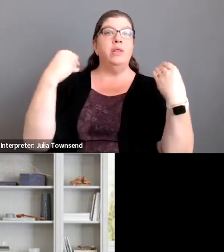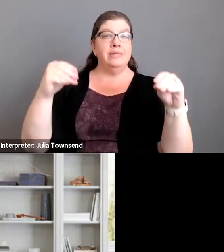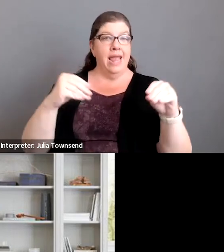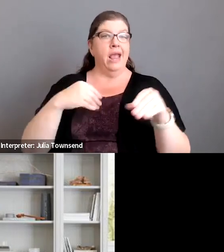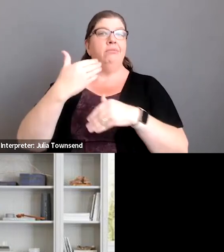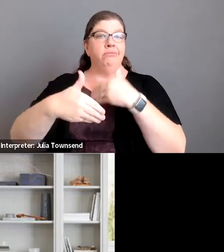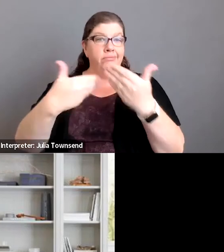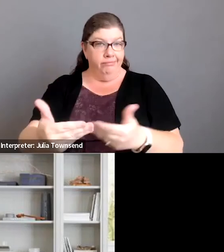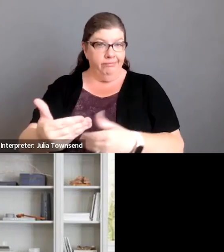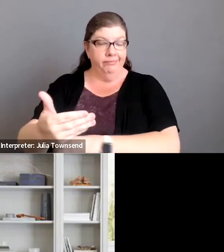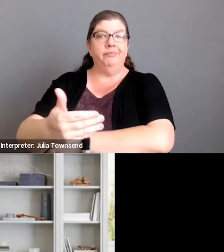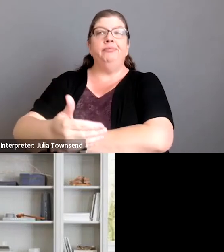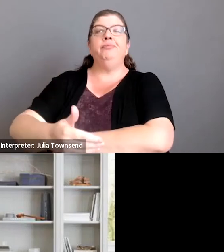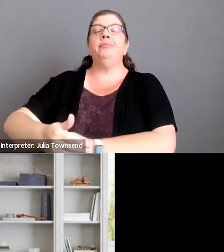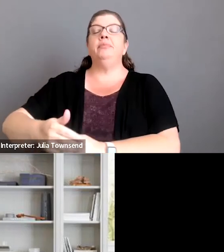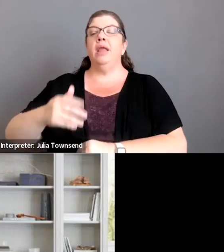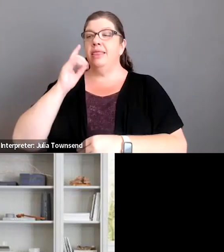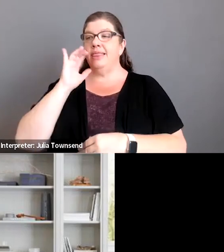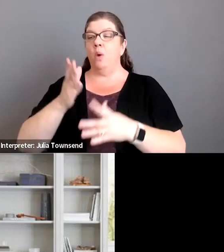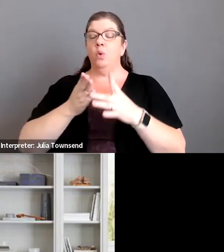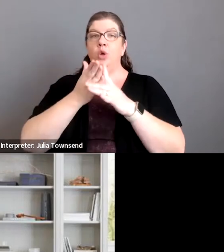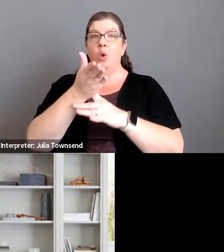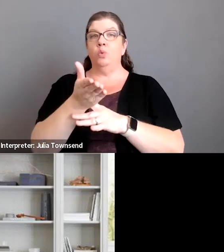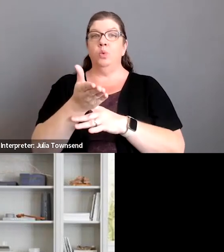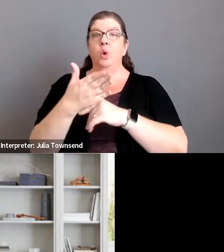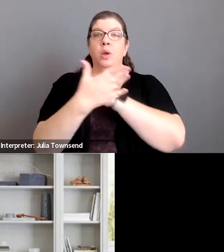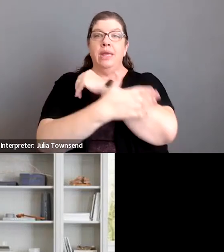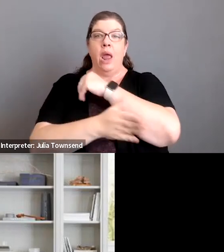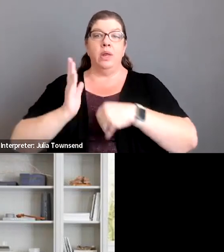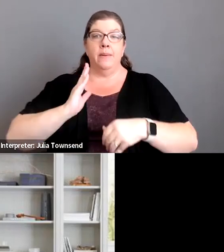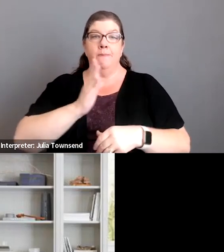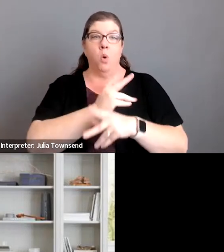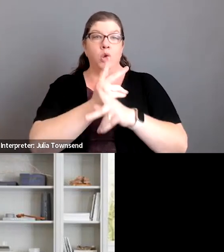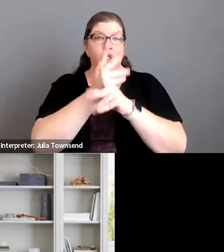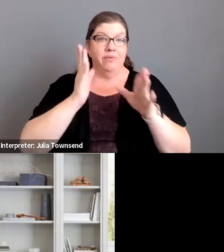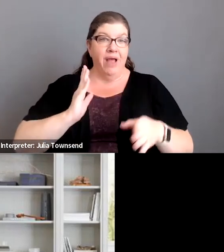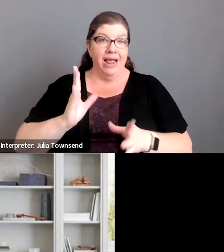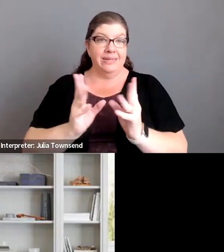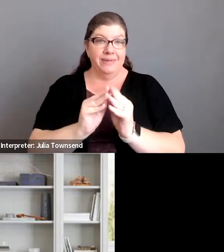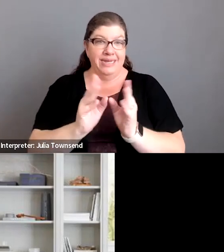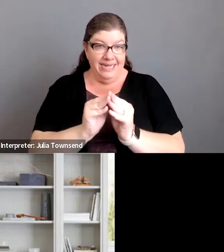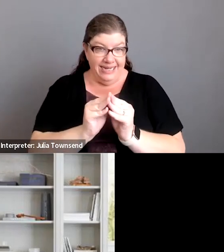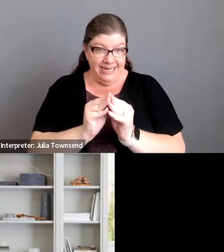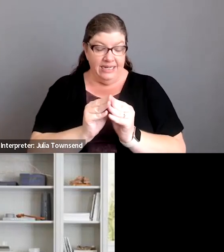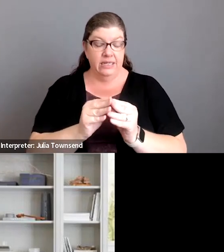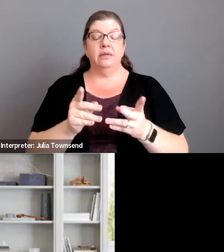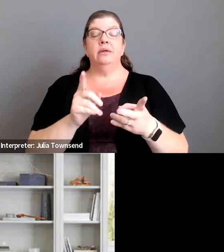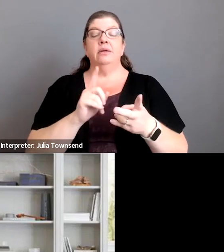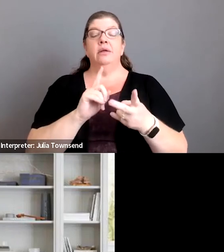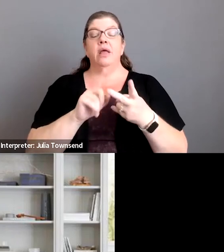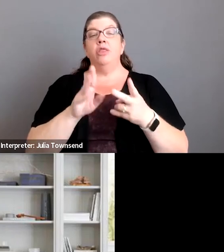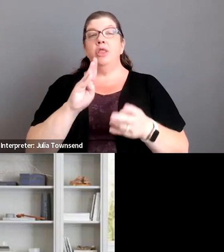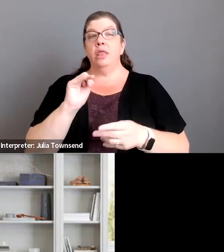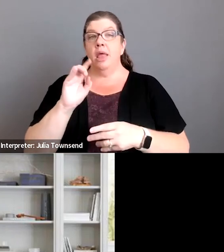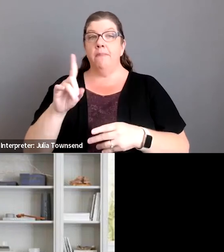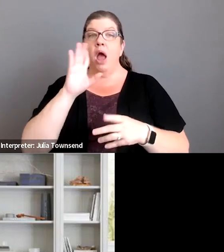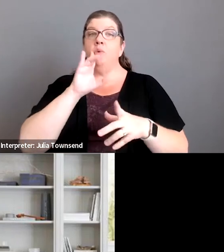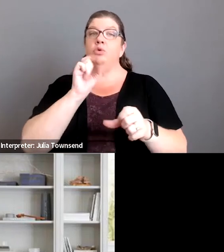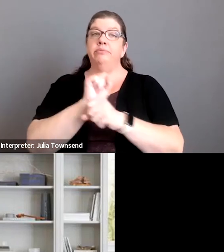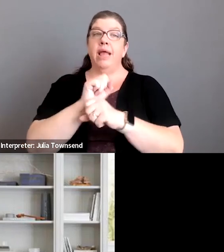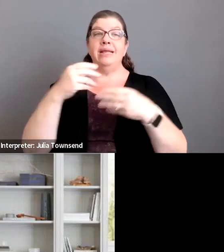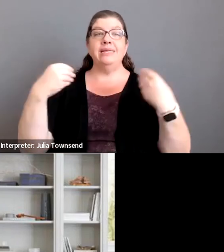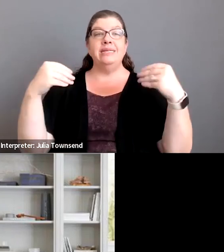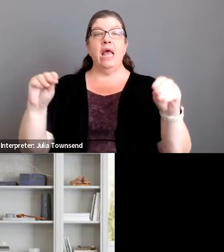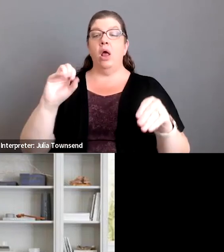going um it would go through you know county board of supervisors meeting and then the the bonds would actually sell